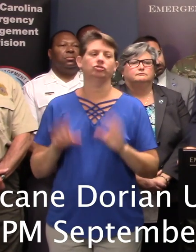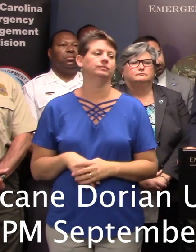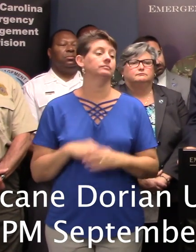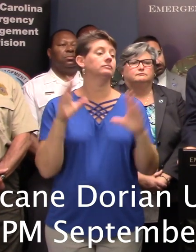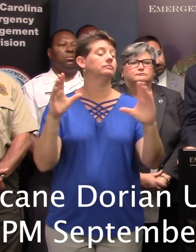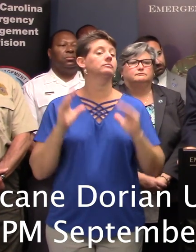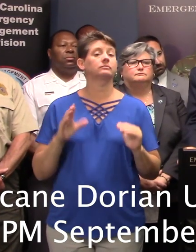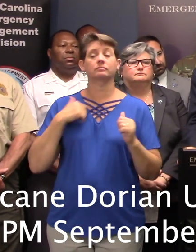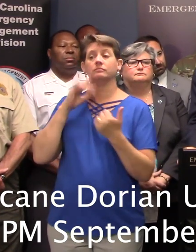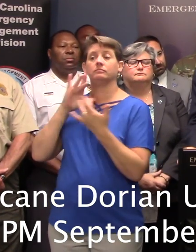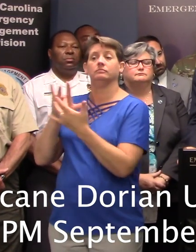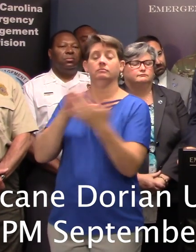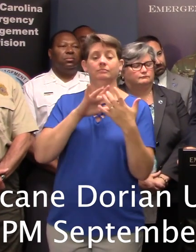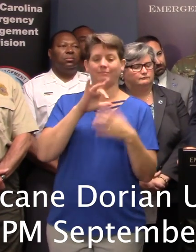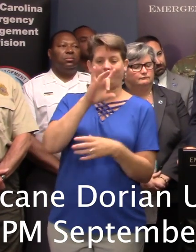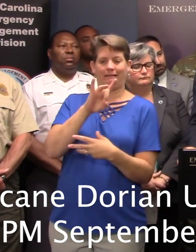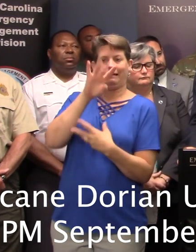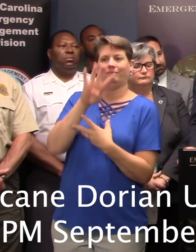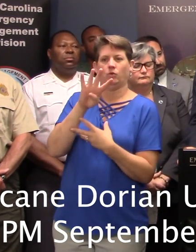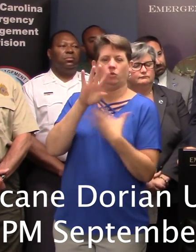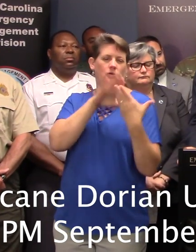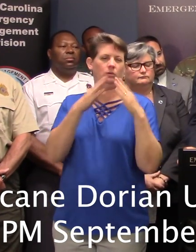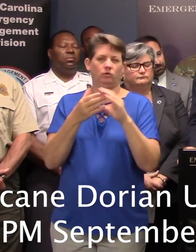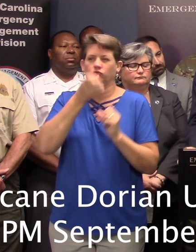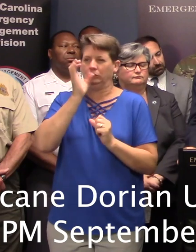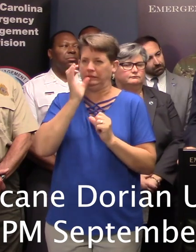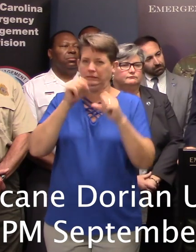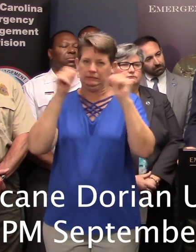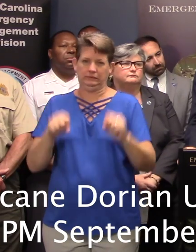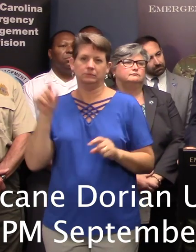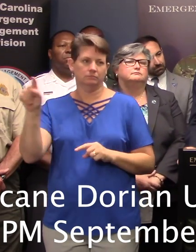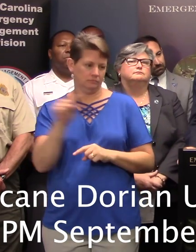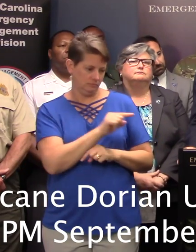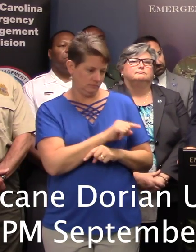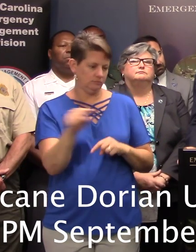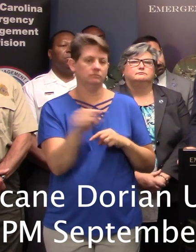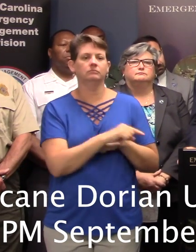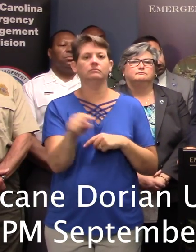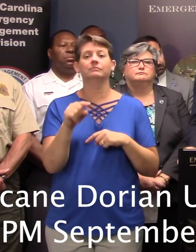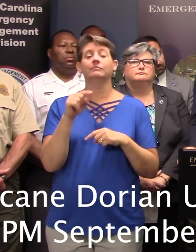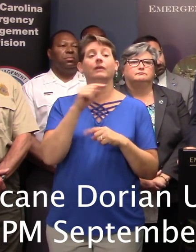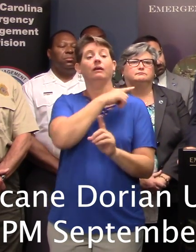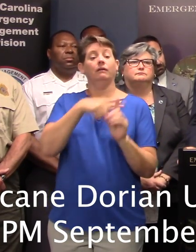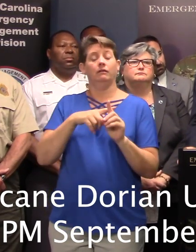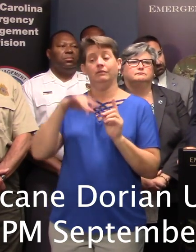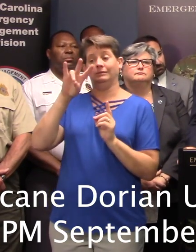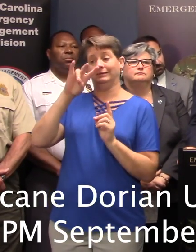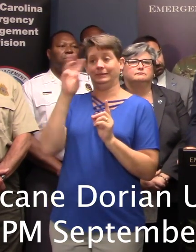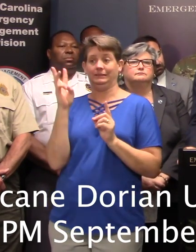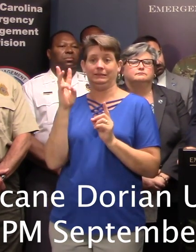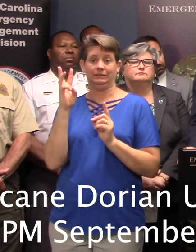contacted the 84 community drinking water systems and 76 wastewater treatment